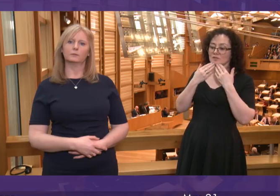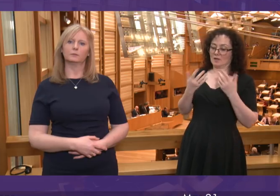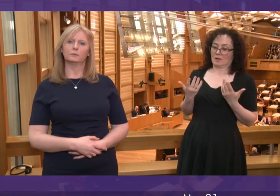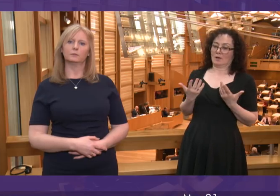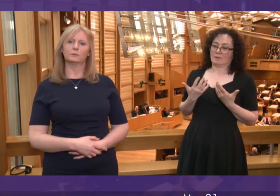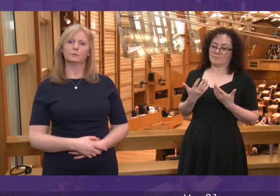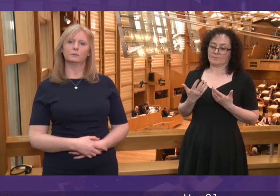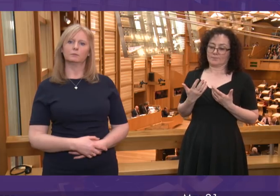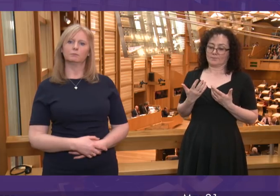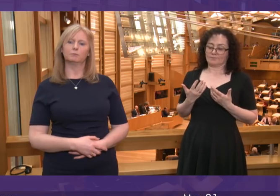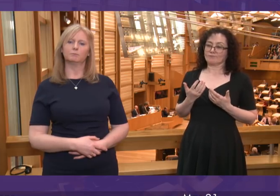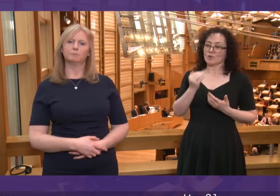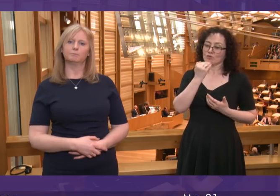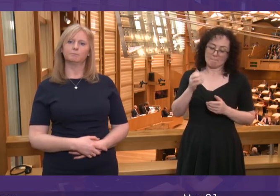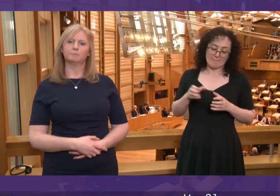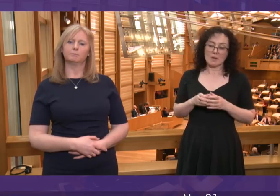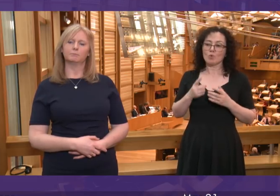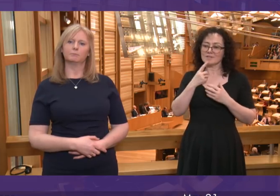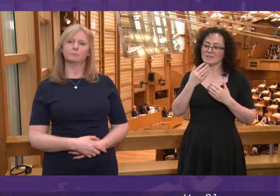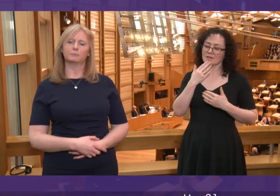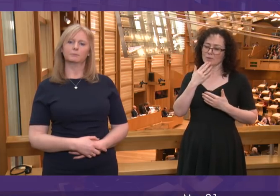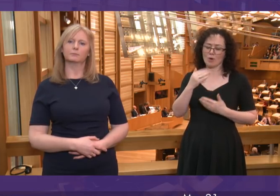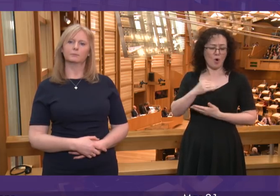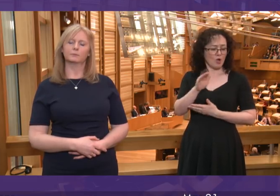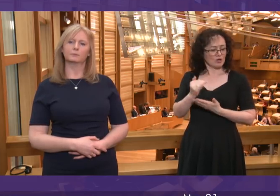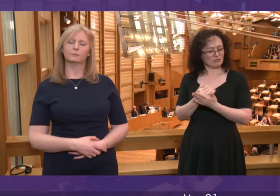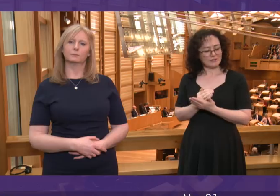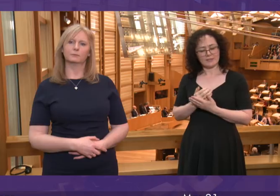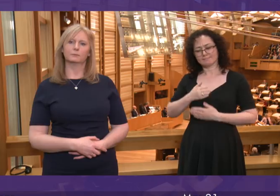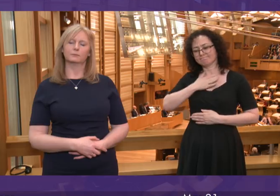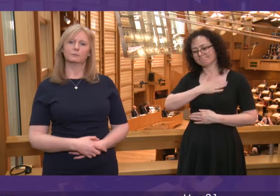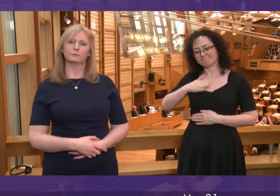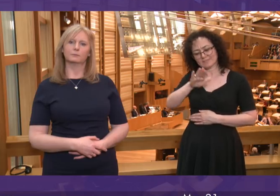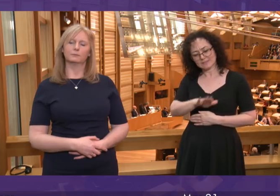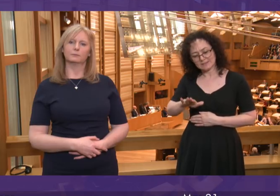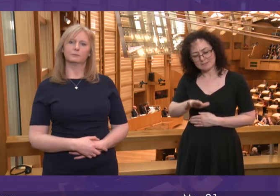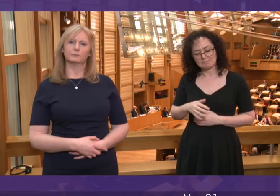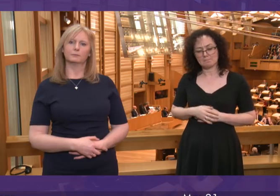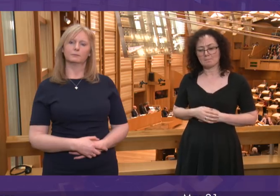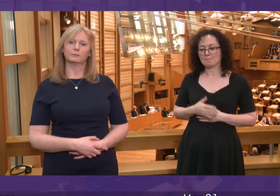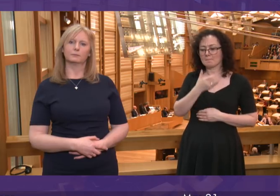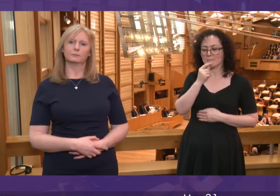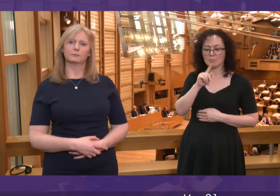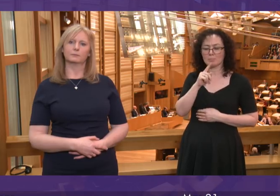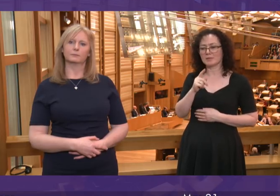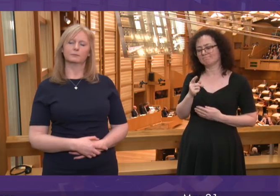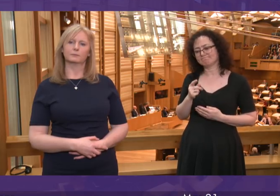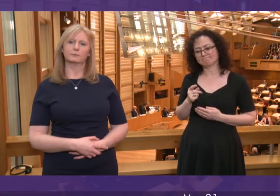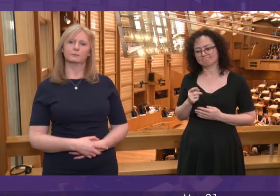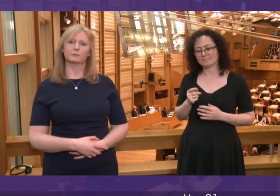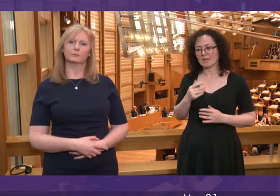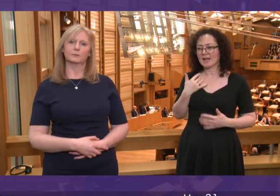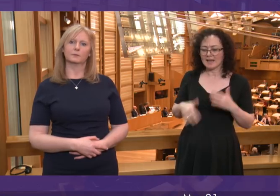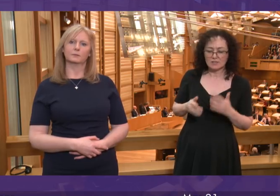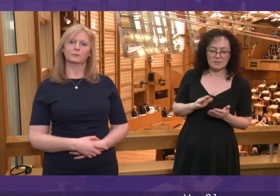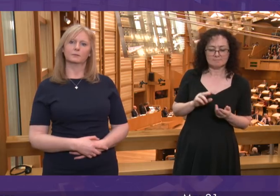others in expressing our shared concern for the bereaved and the injured following the far-right terrorist attack